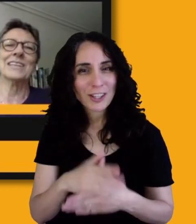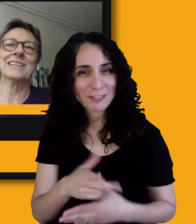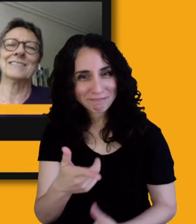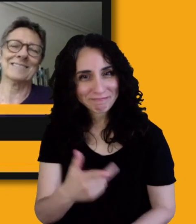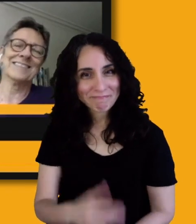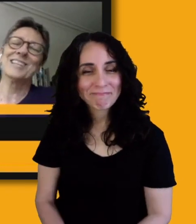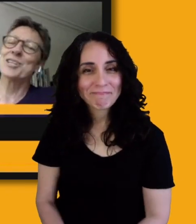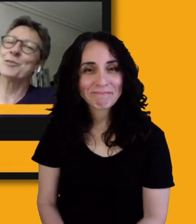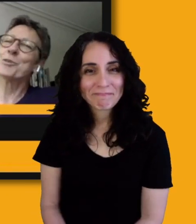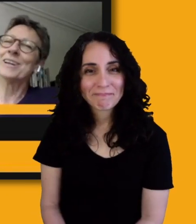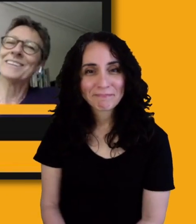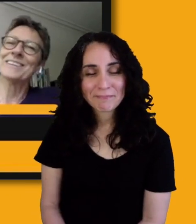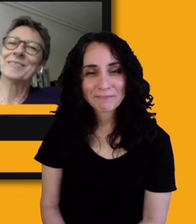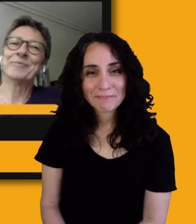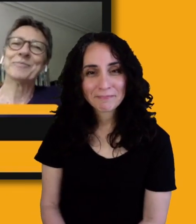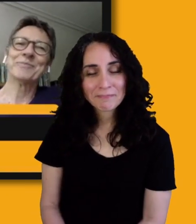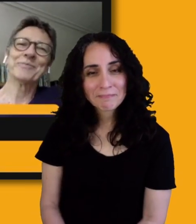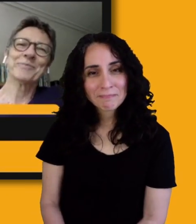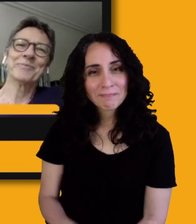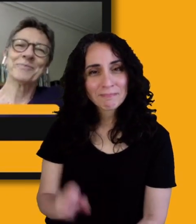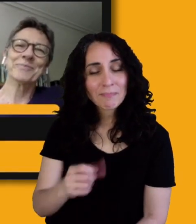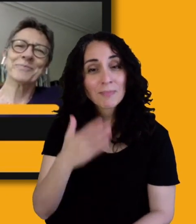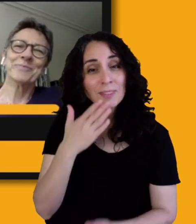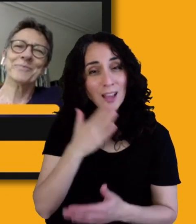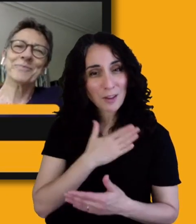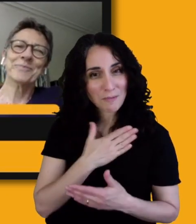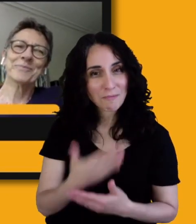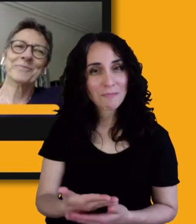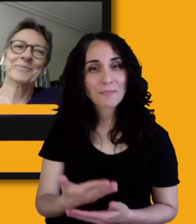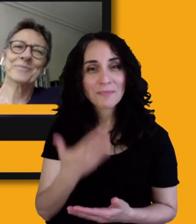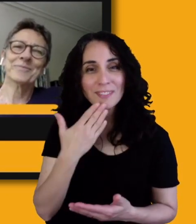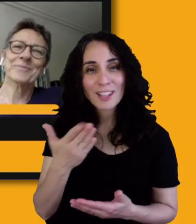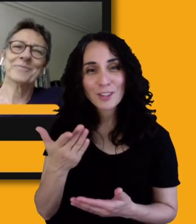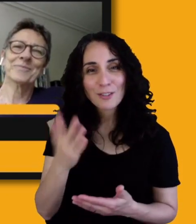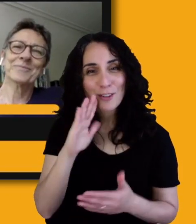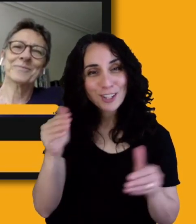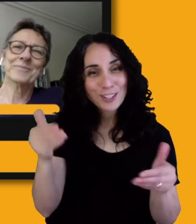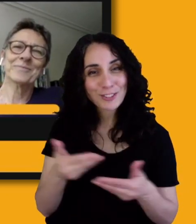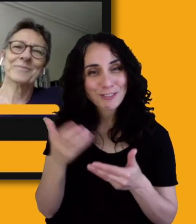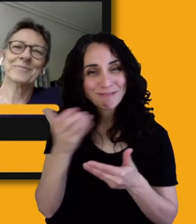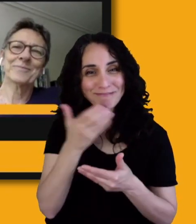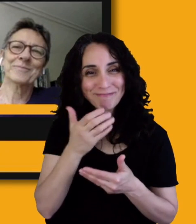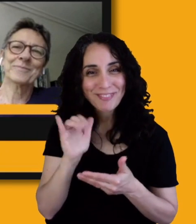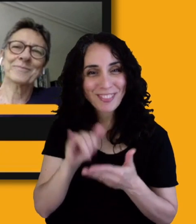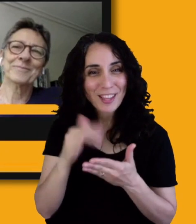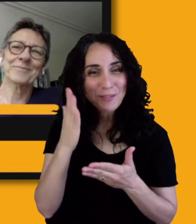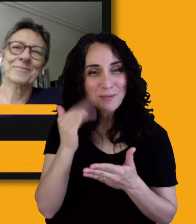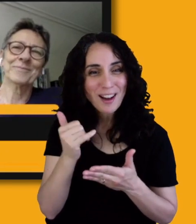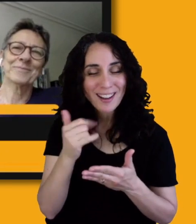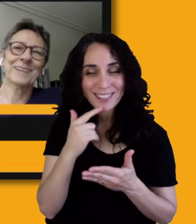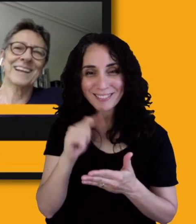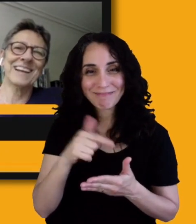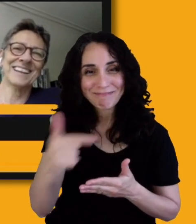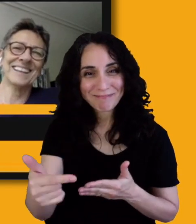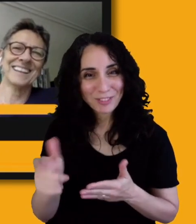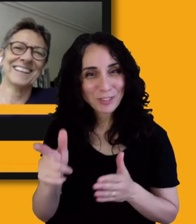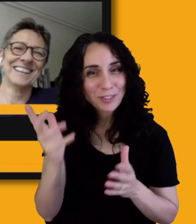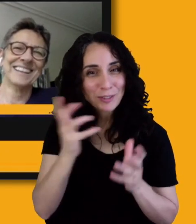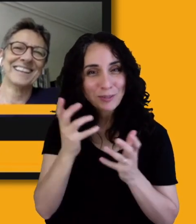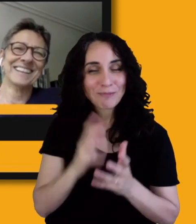said she would. Yes, I will. And thank you so much, Barbara, for that awesome introduction. And that's why I wanted to give over to you because